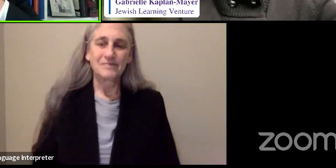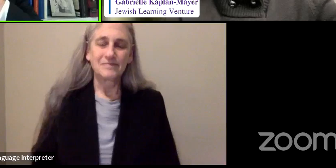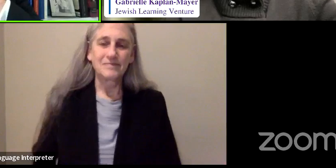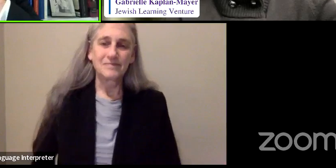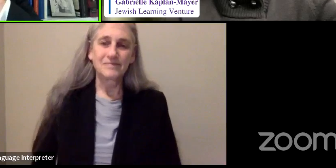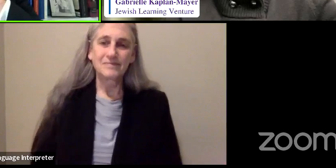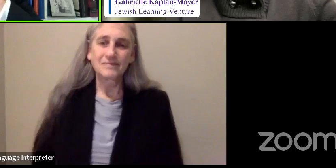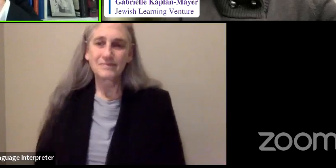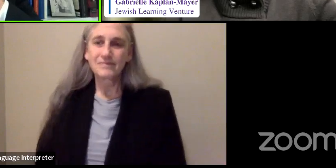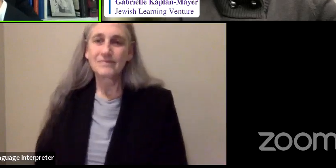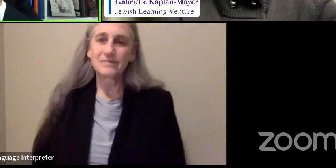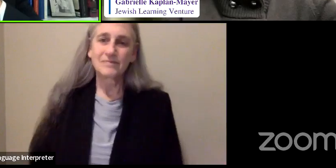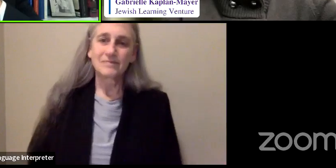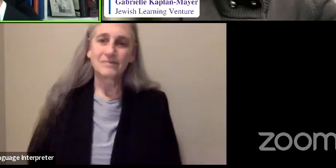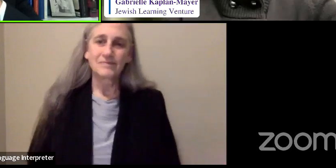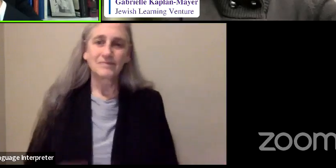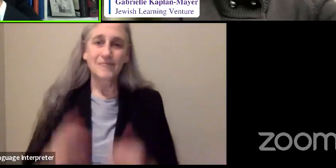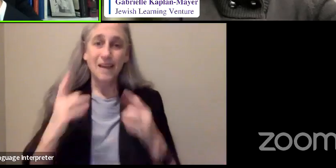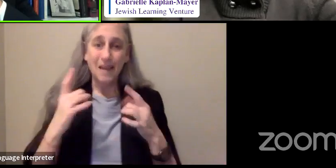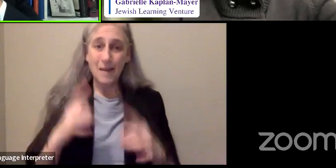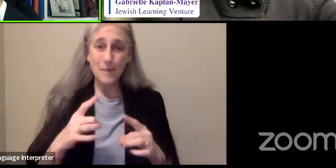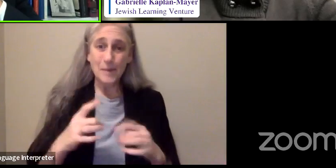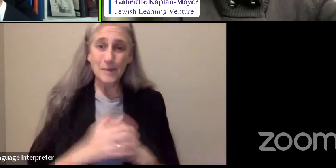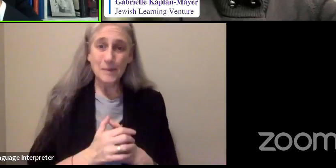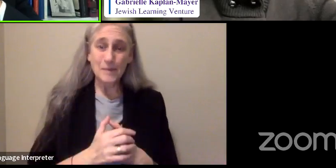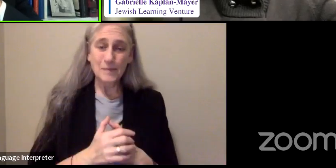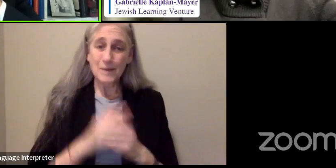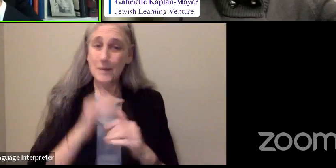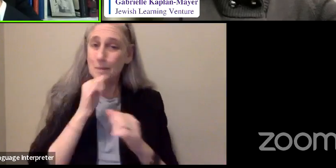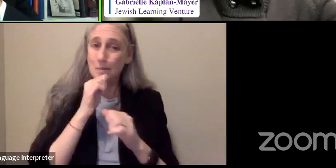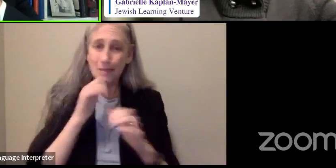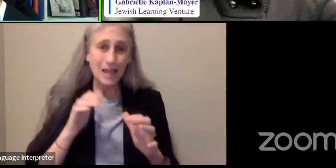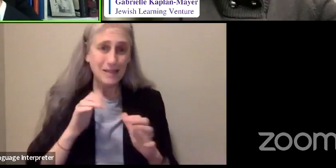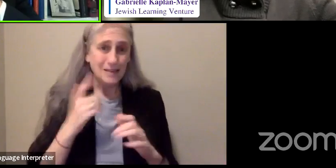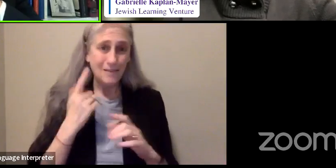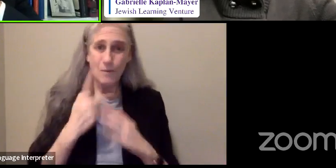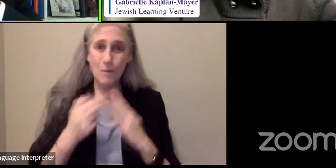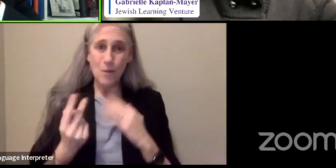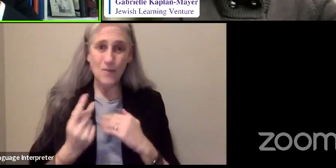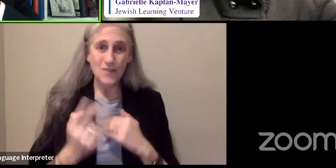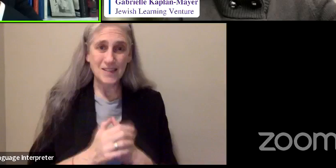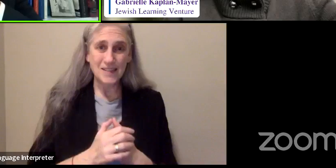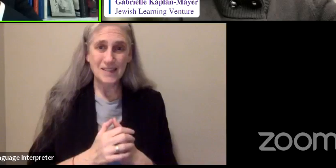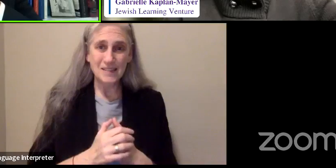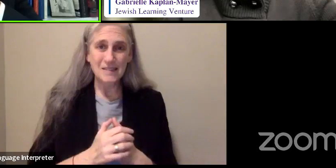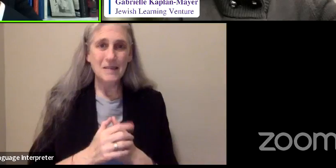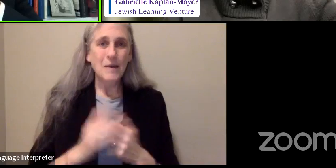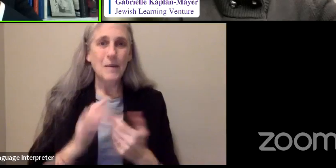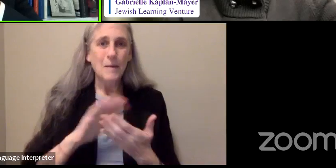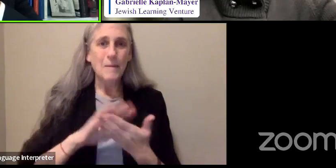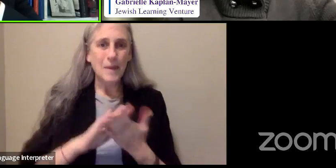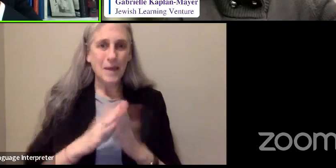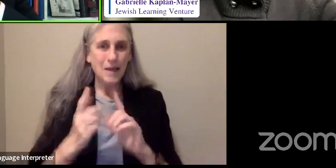turned out to be a blessing, we became good friends.